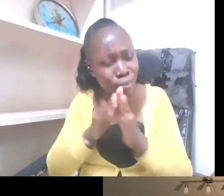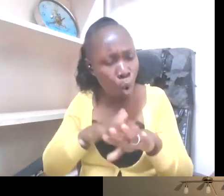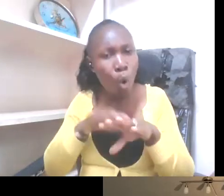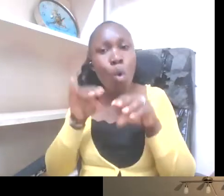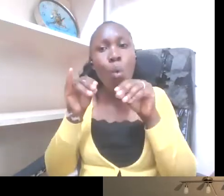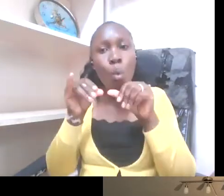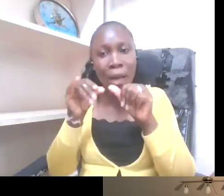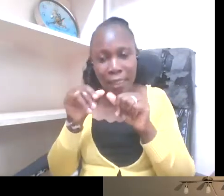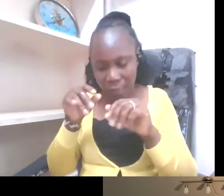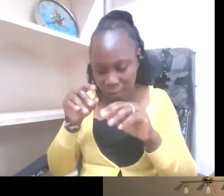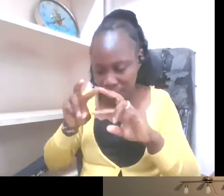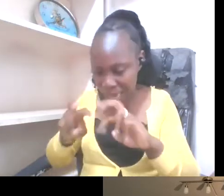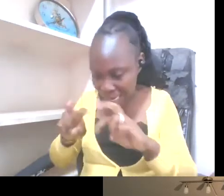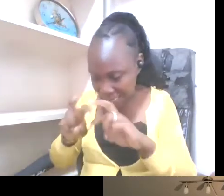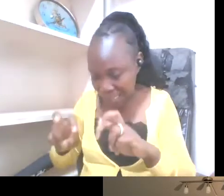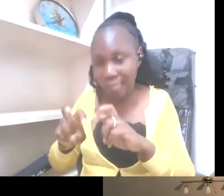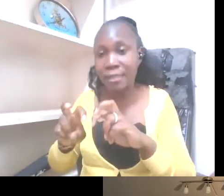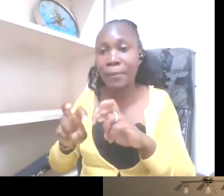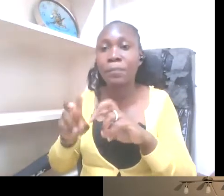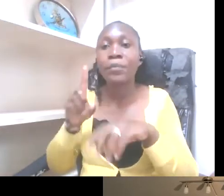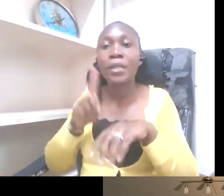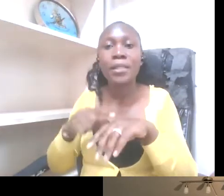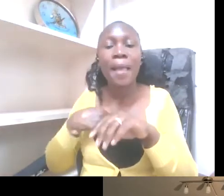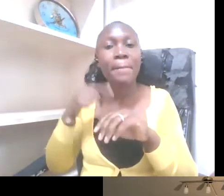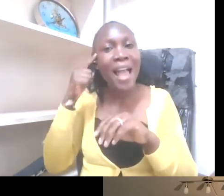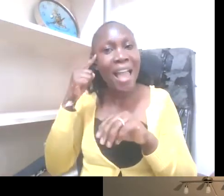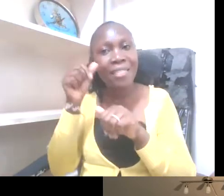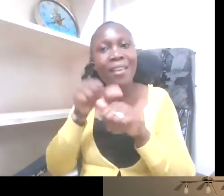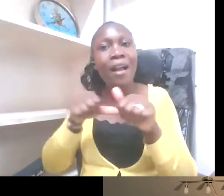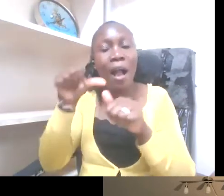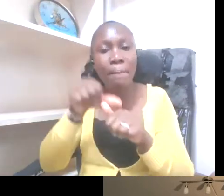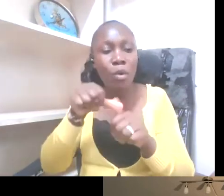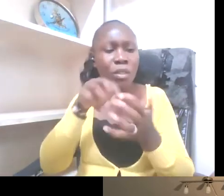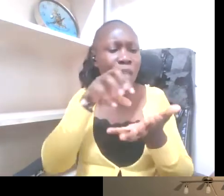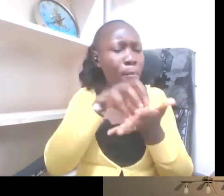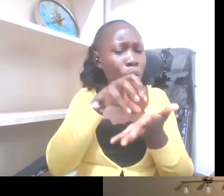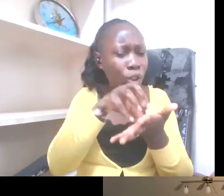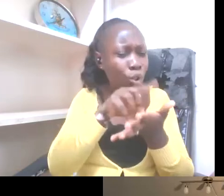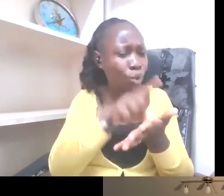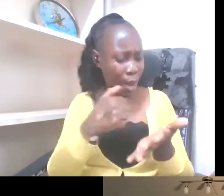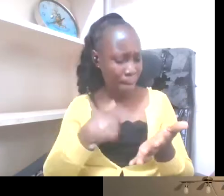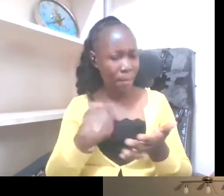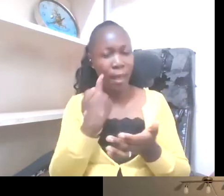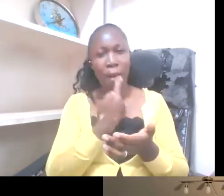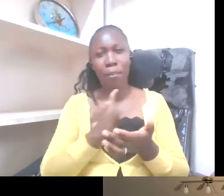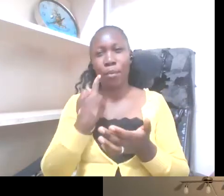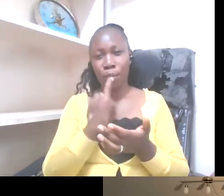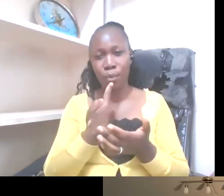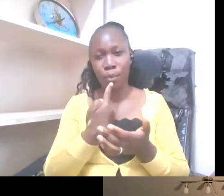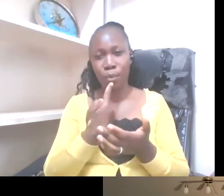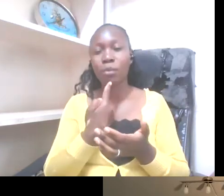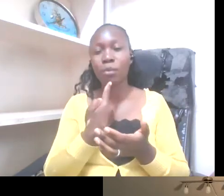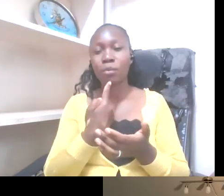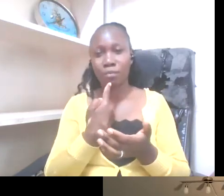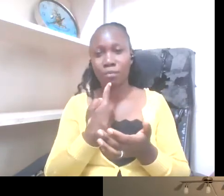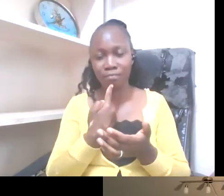When I am thinking about positionality, I have to keep thinking about who I am, you know, my identity inside